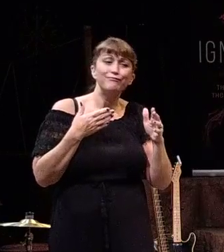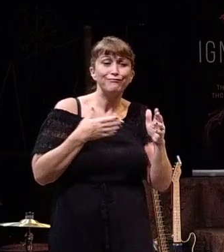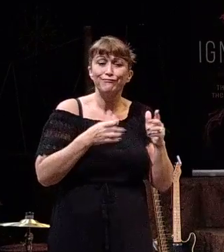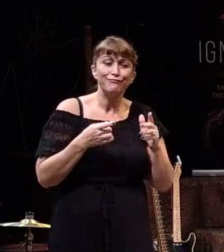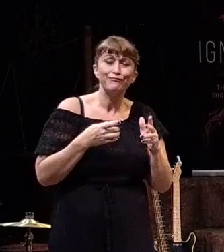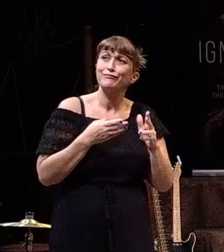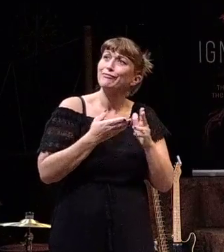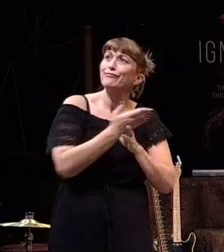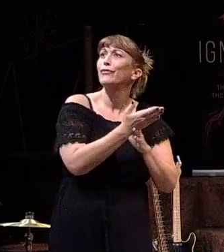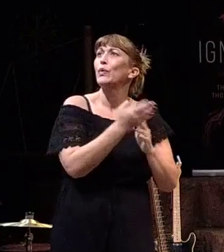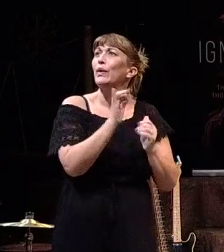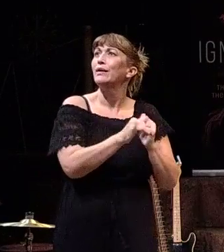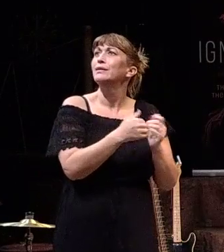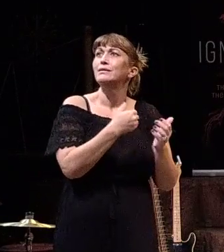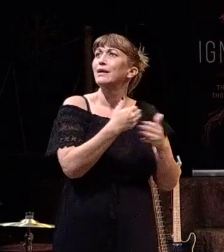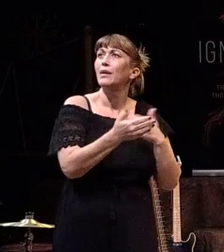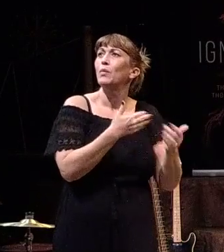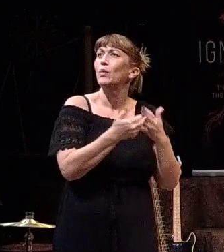And with that, he left.